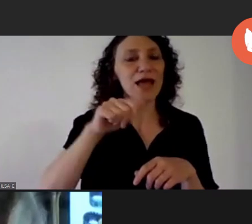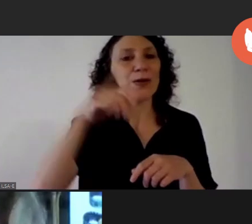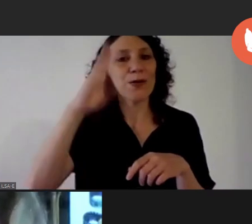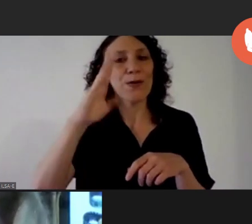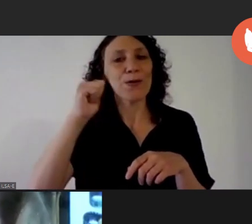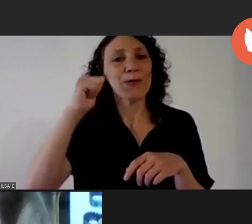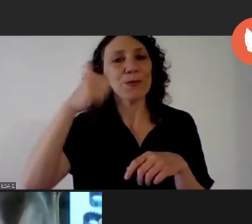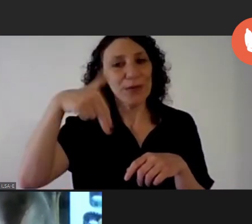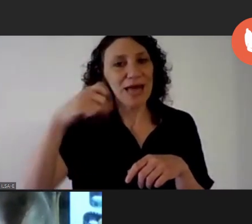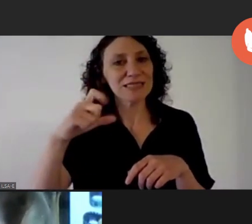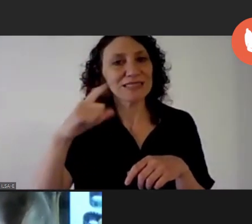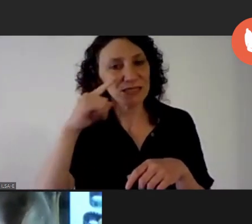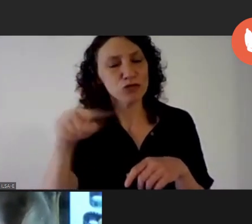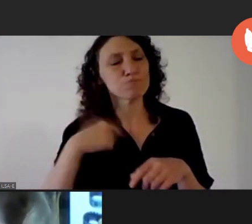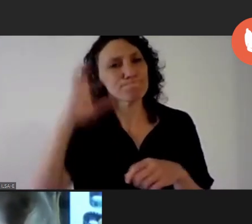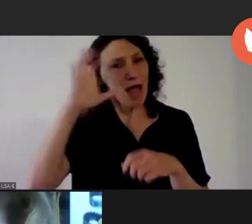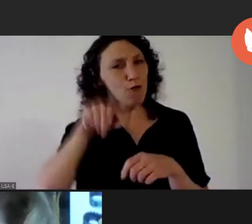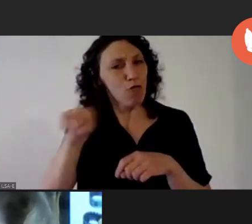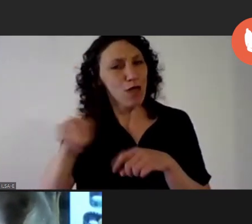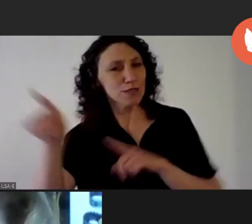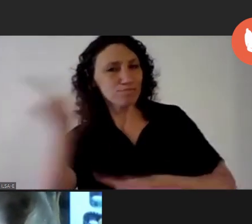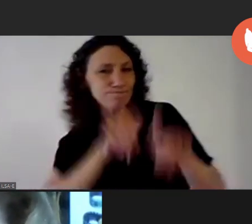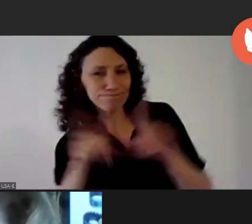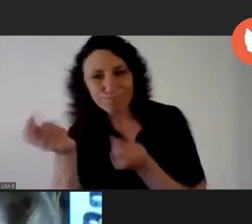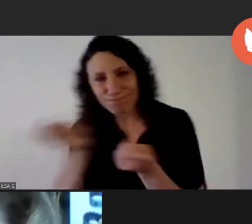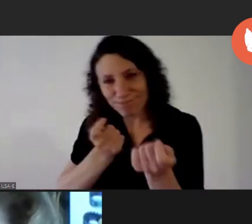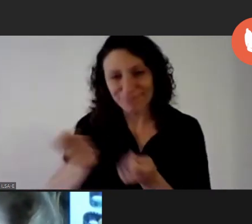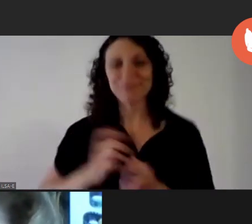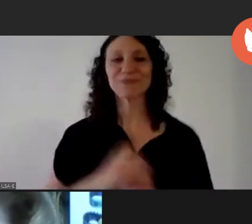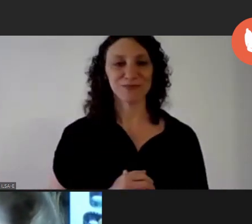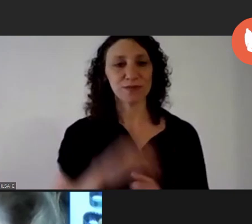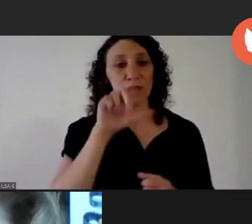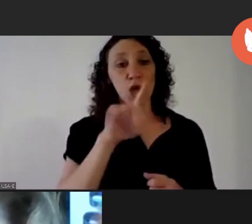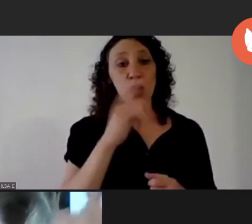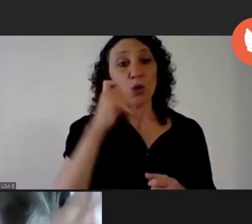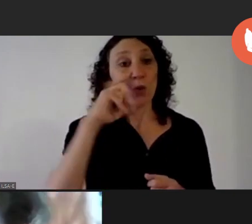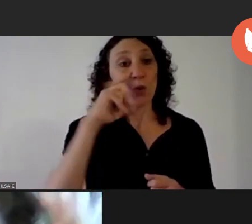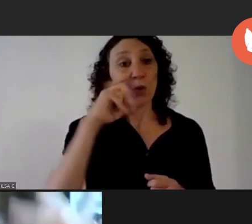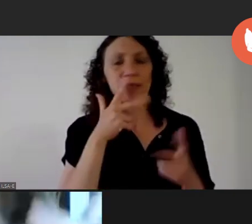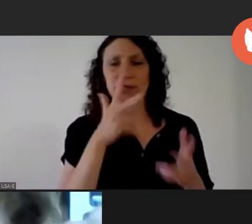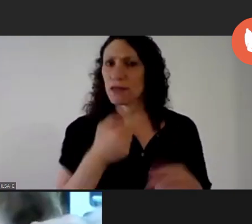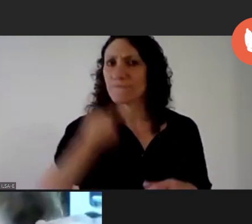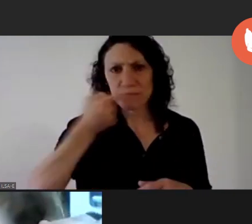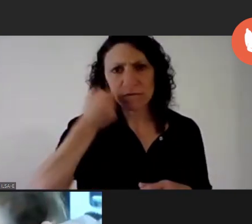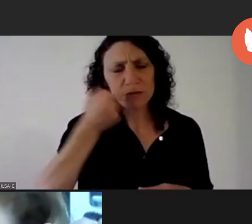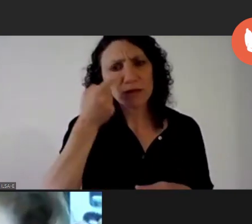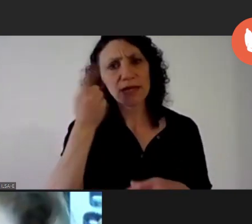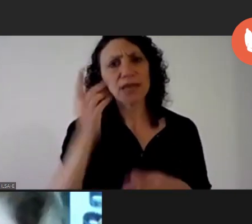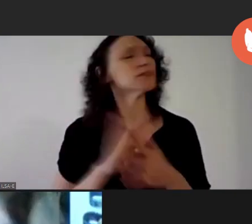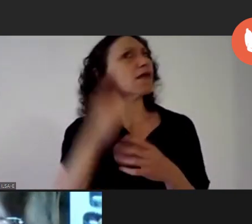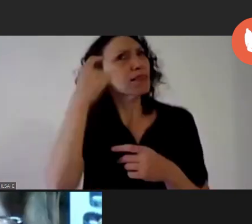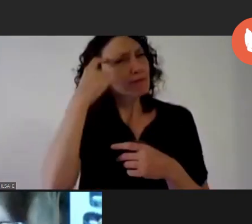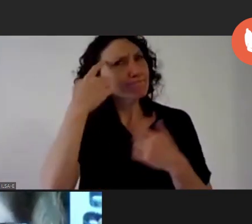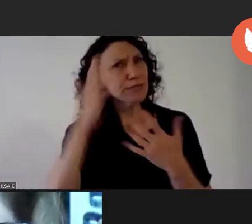bianchi i remember she was leading this section and luciana said yes it's interesting this question